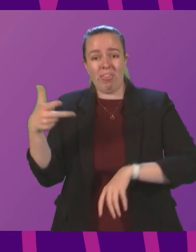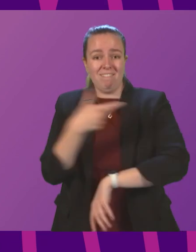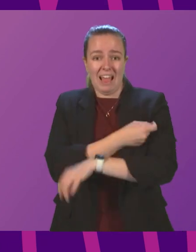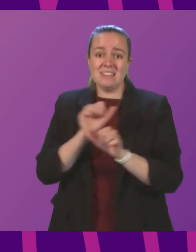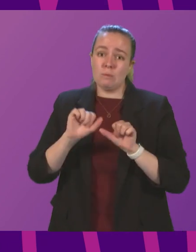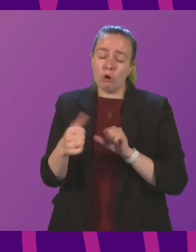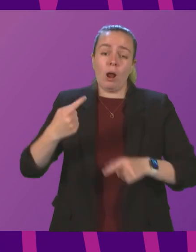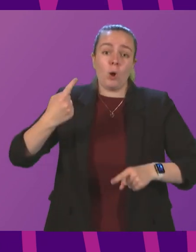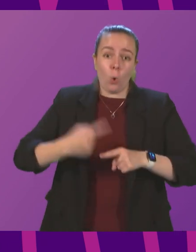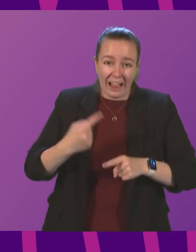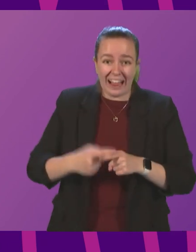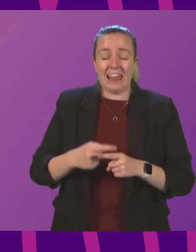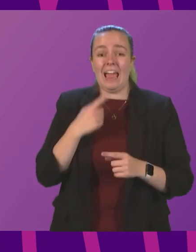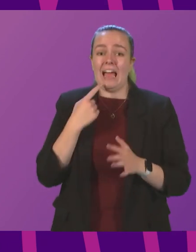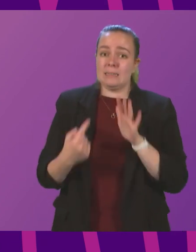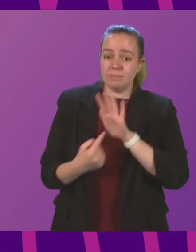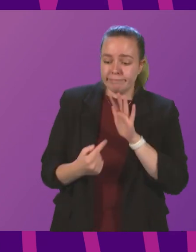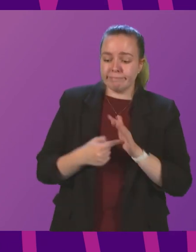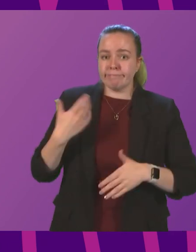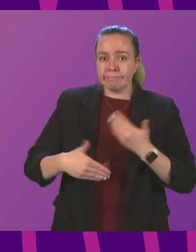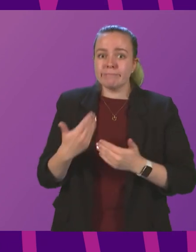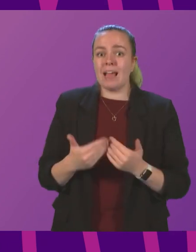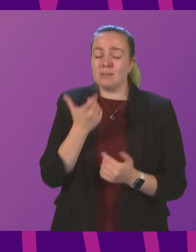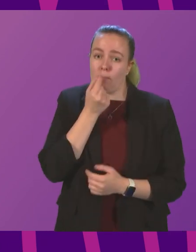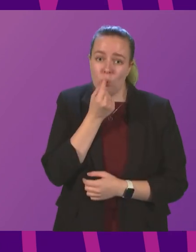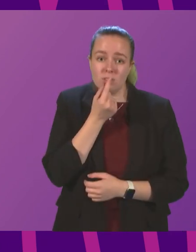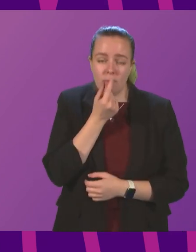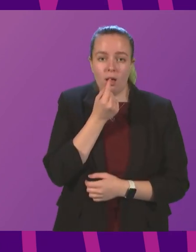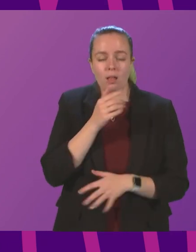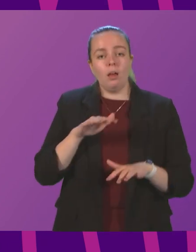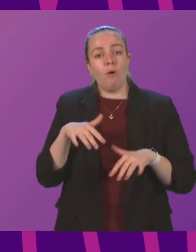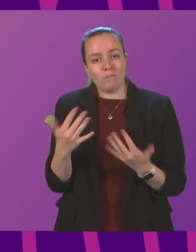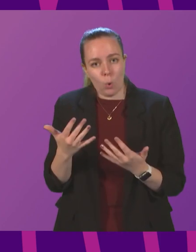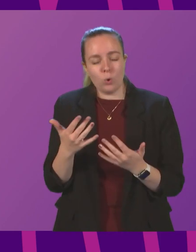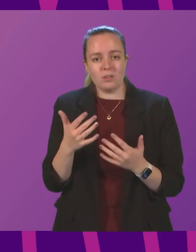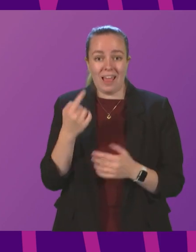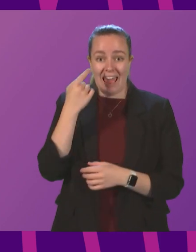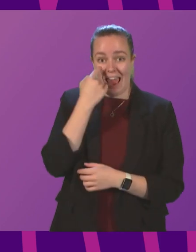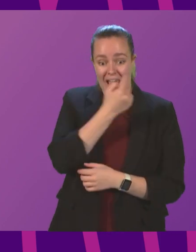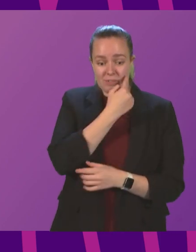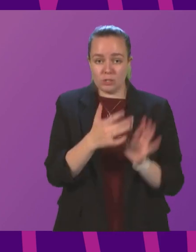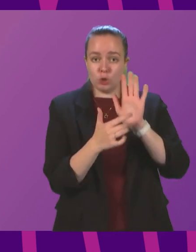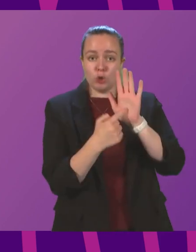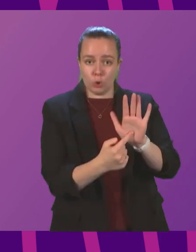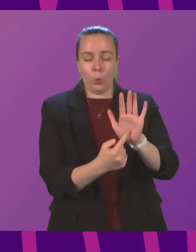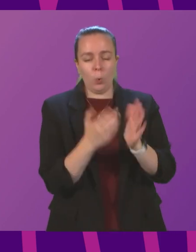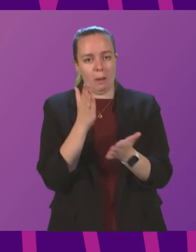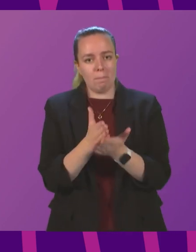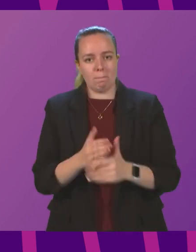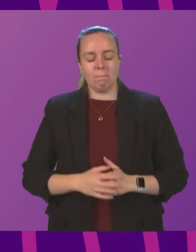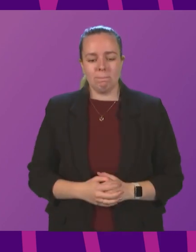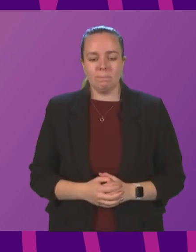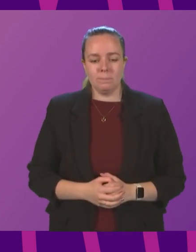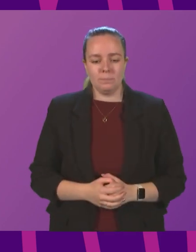as quickly and as significantly as we possibly can do. And, of course, the evidence demonstrates that that is the case.